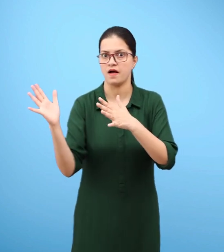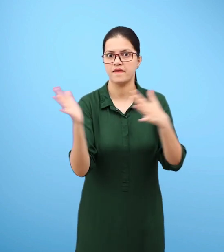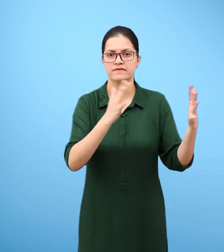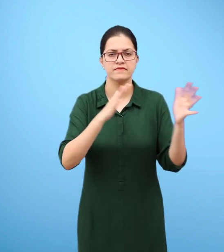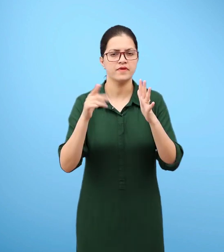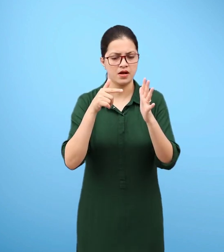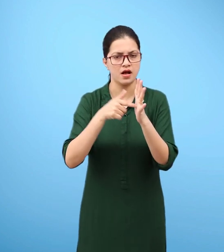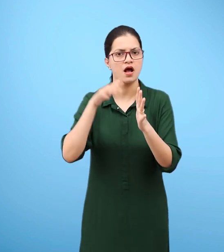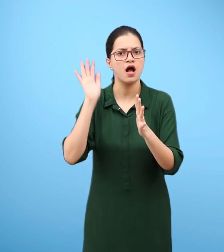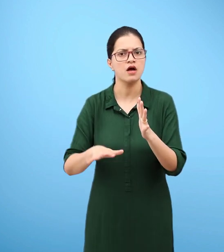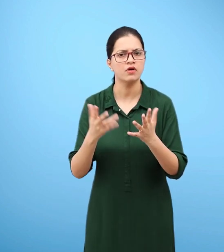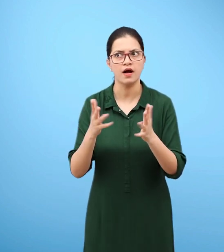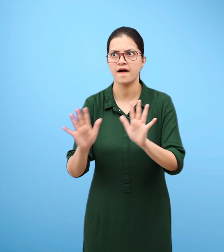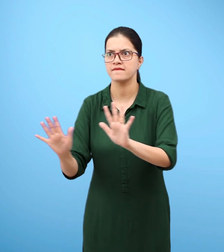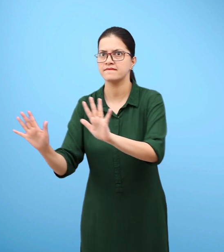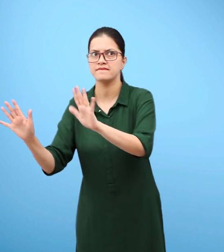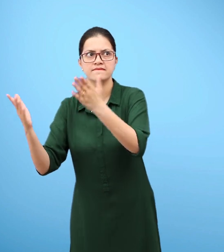shows that air occupies space.